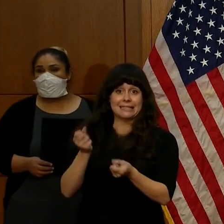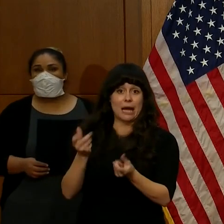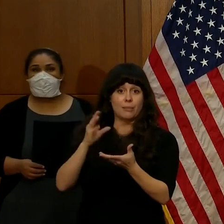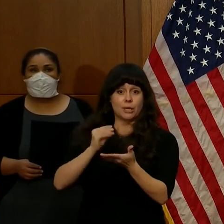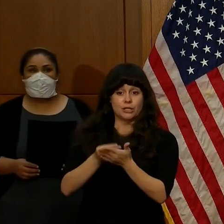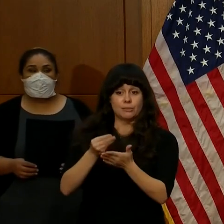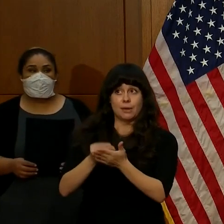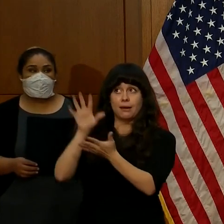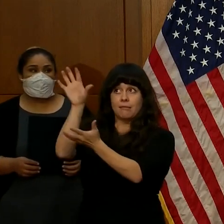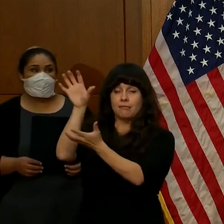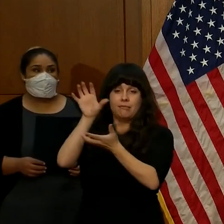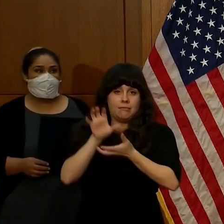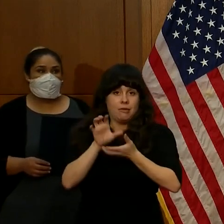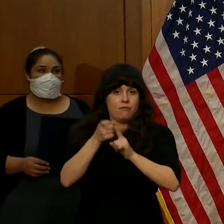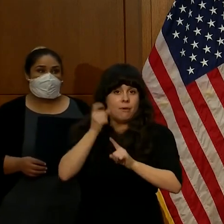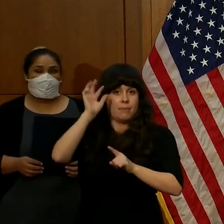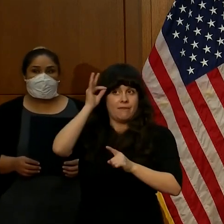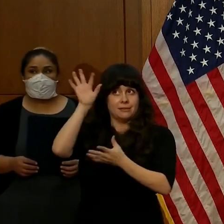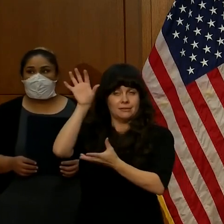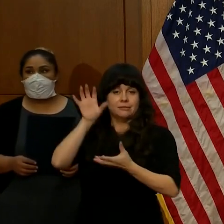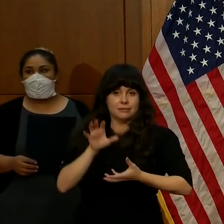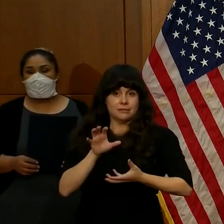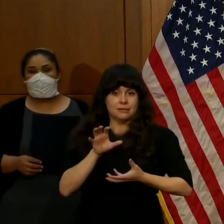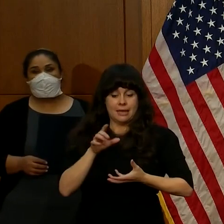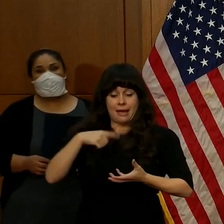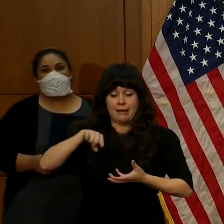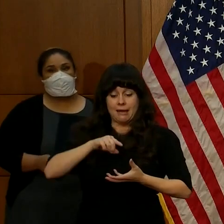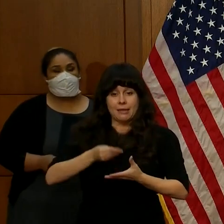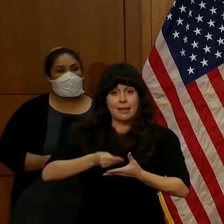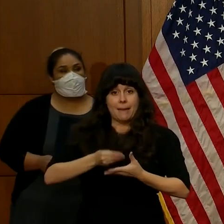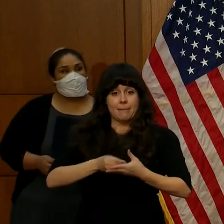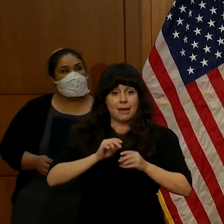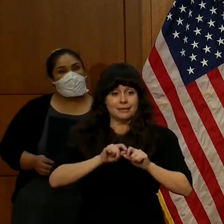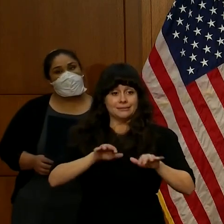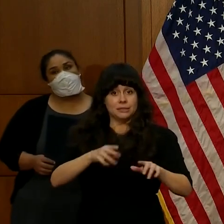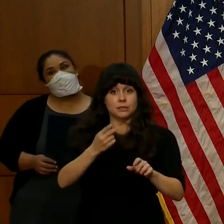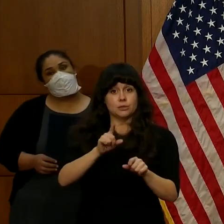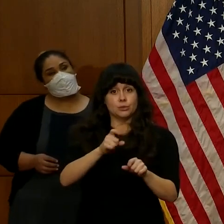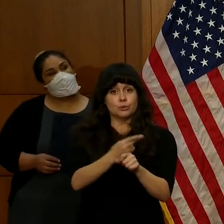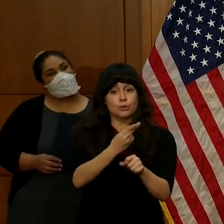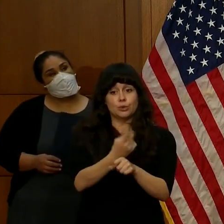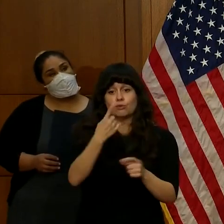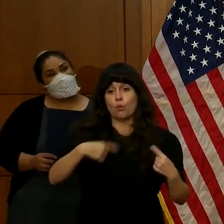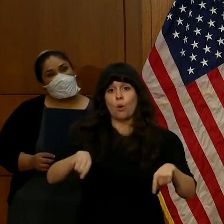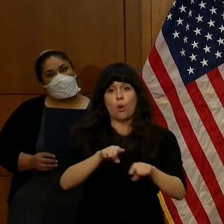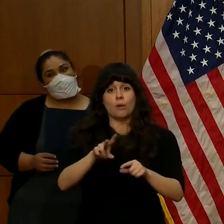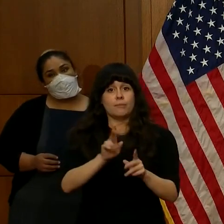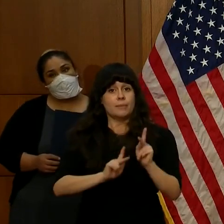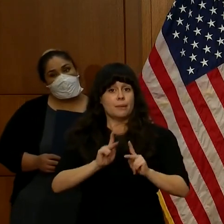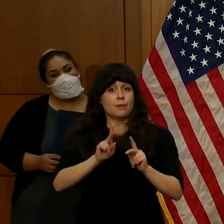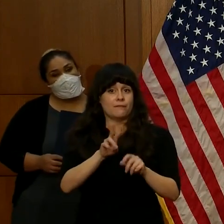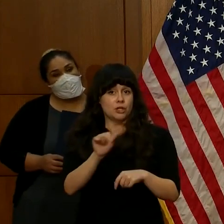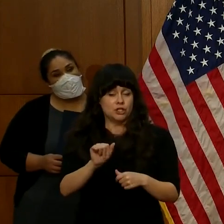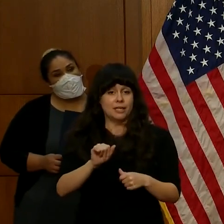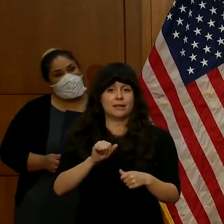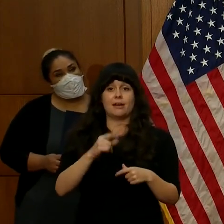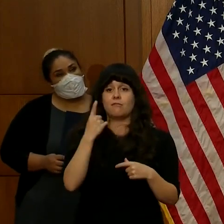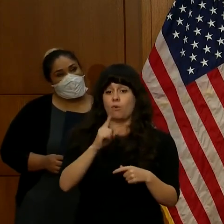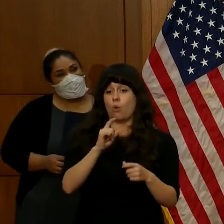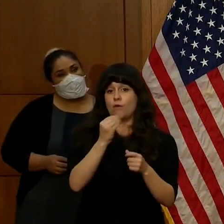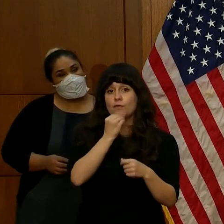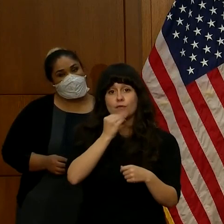largely on population, and it determines how much Virginia gets for everything from food security to health to